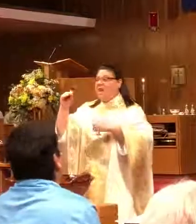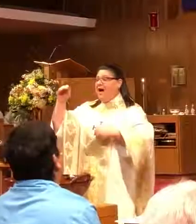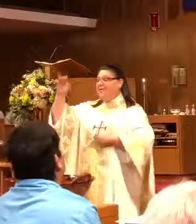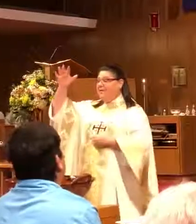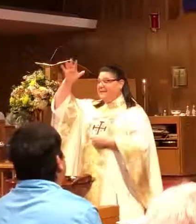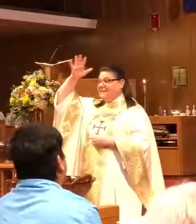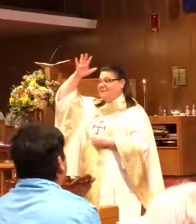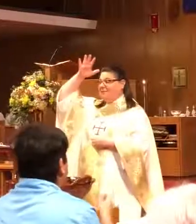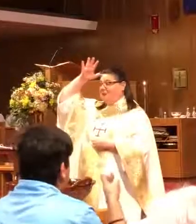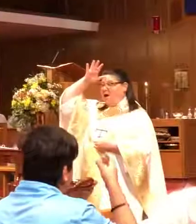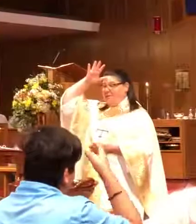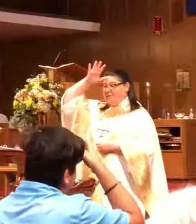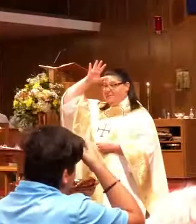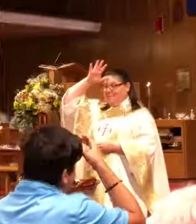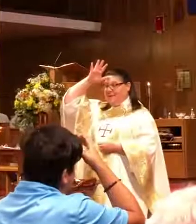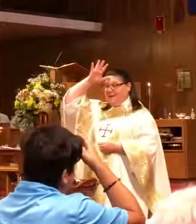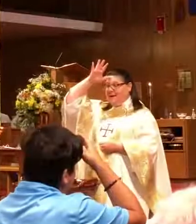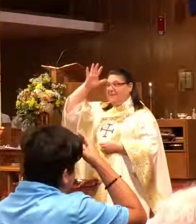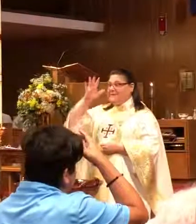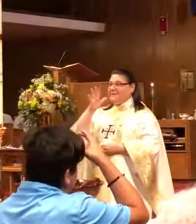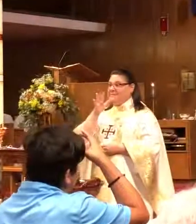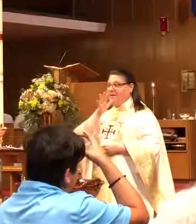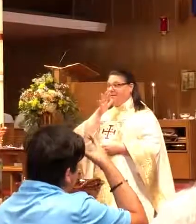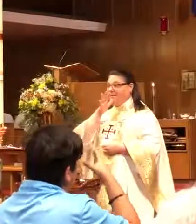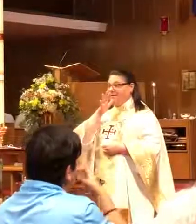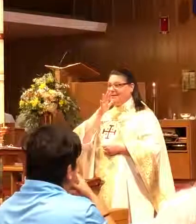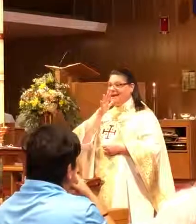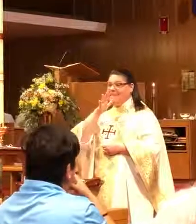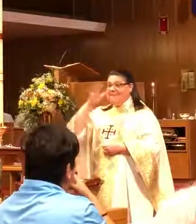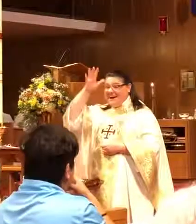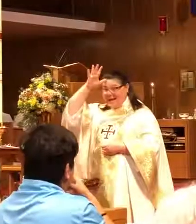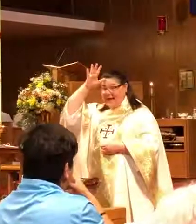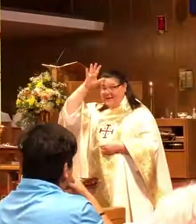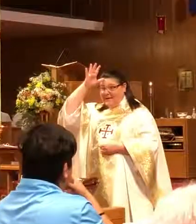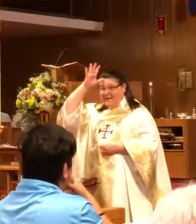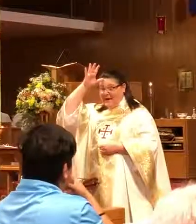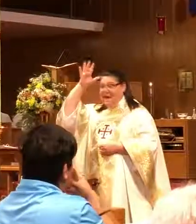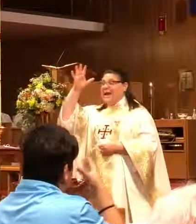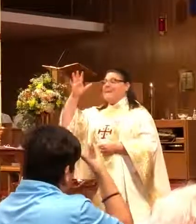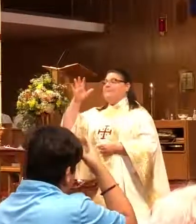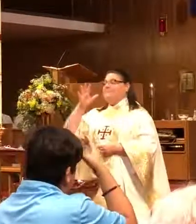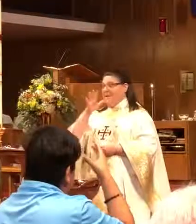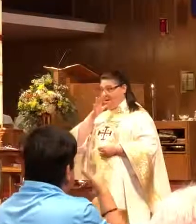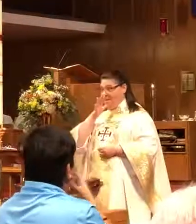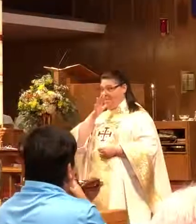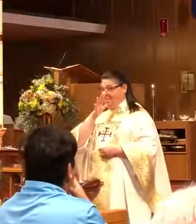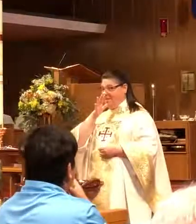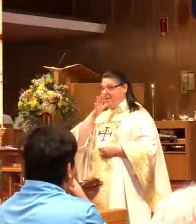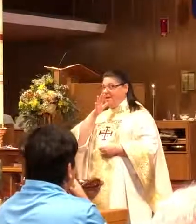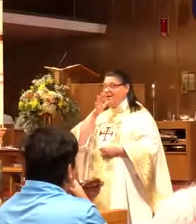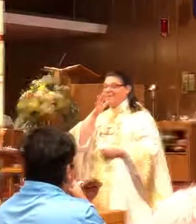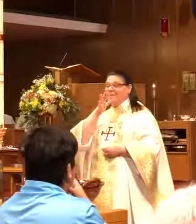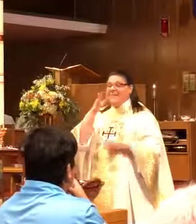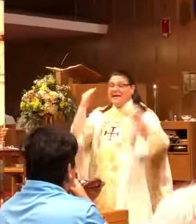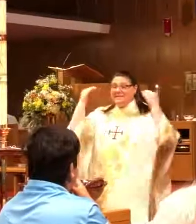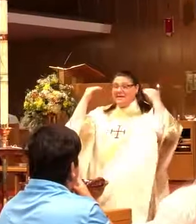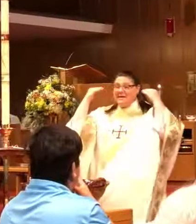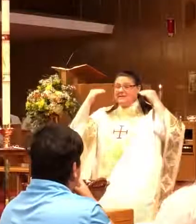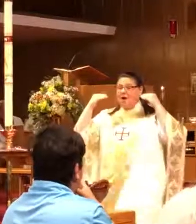Father, this is father, and this is mother, like my dad and my mom. That's because